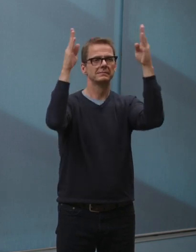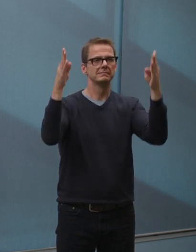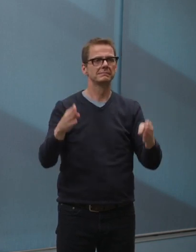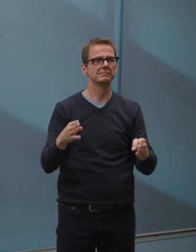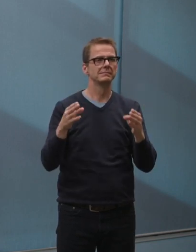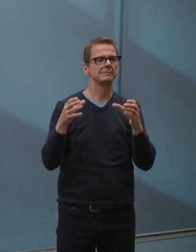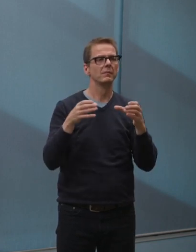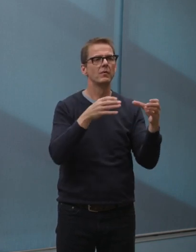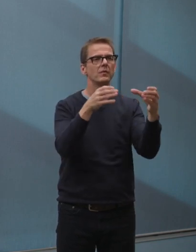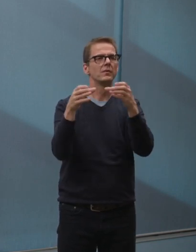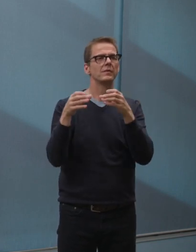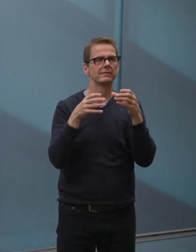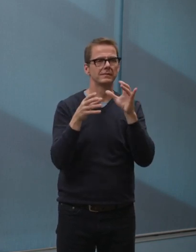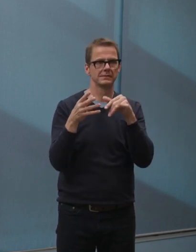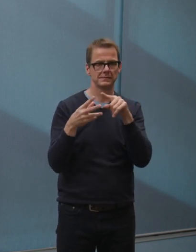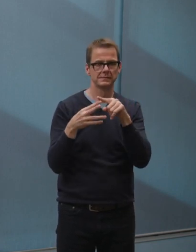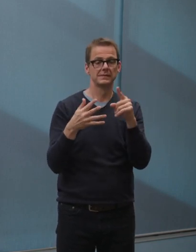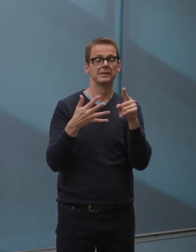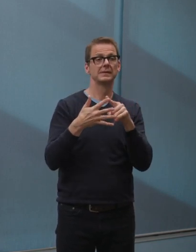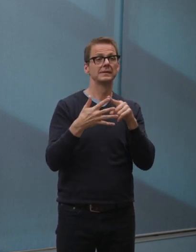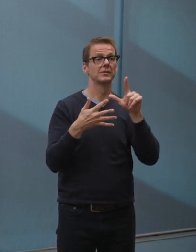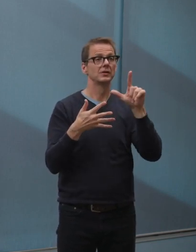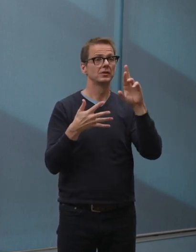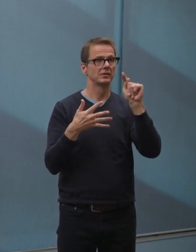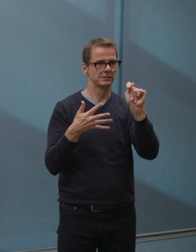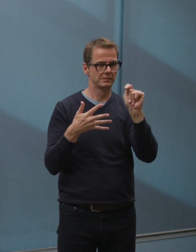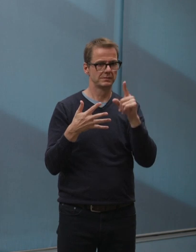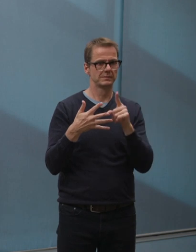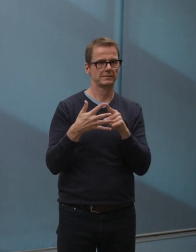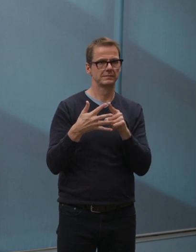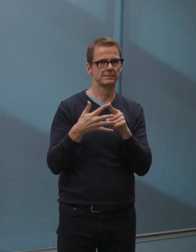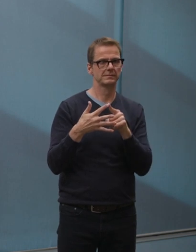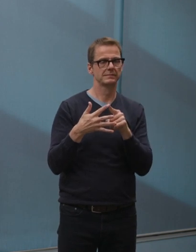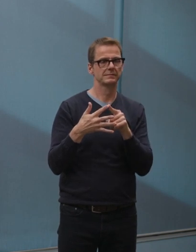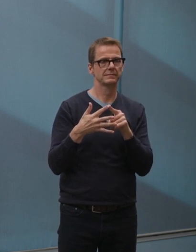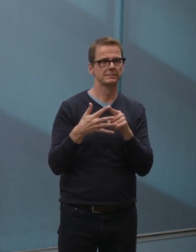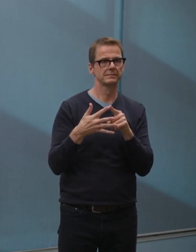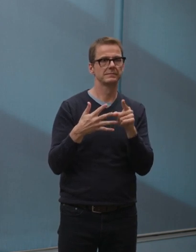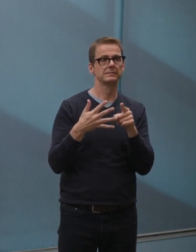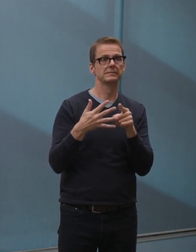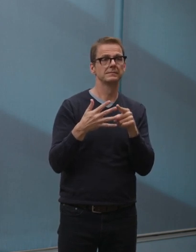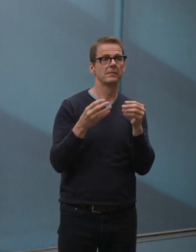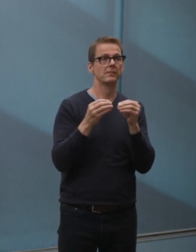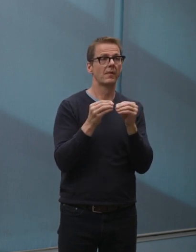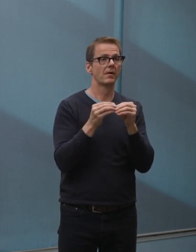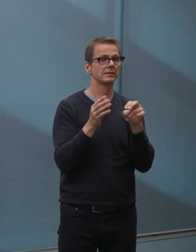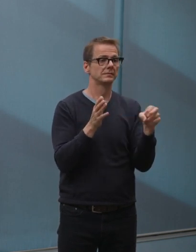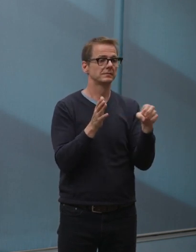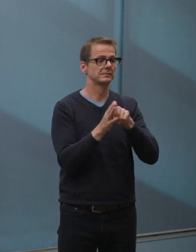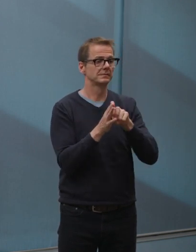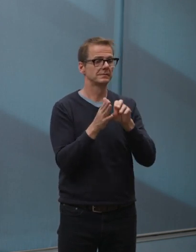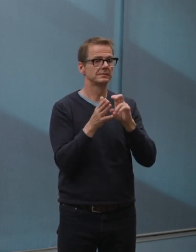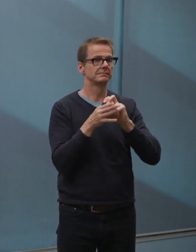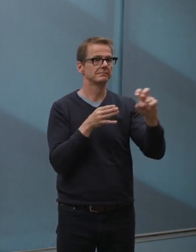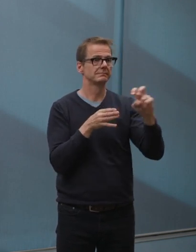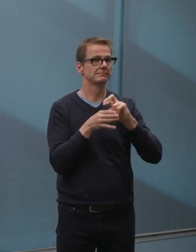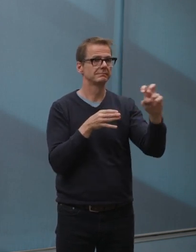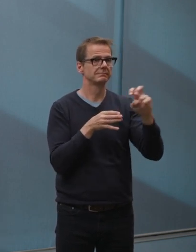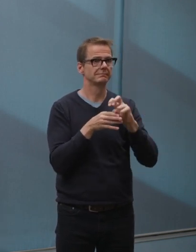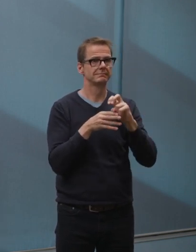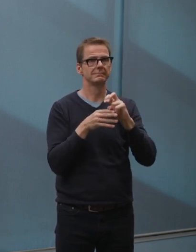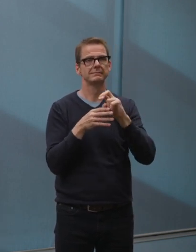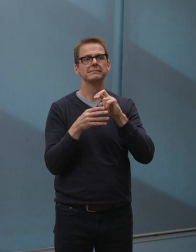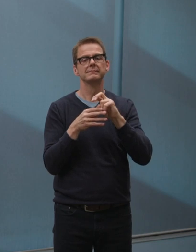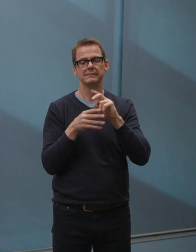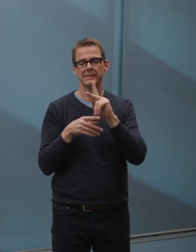LRT station, the additional shuttle service from Kinsman to the Expo